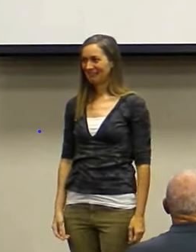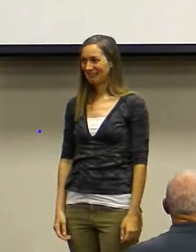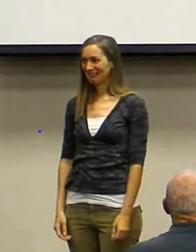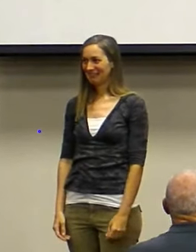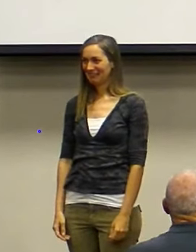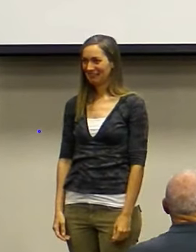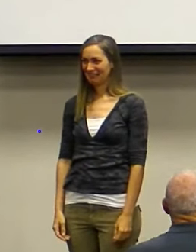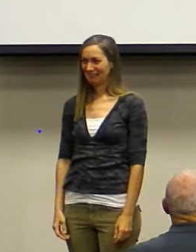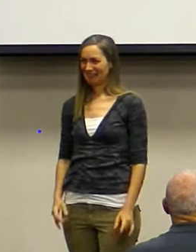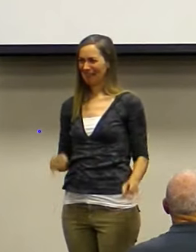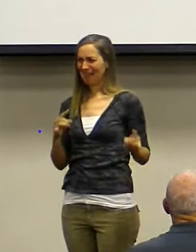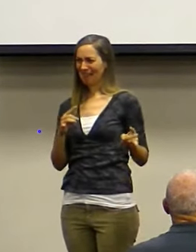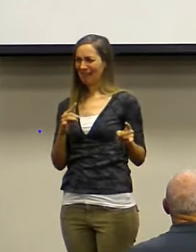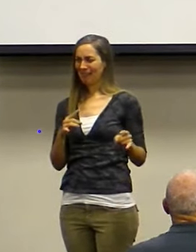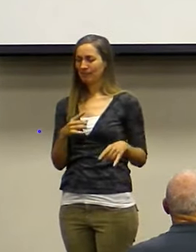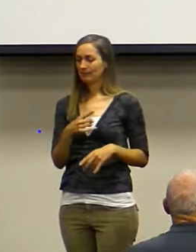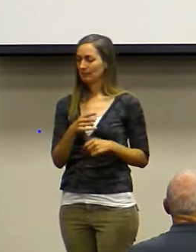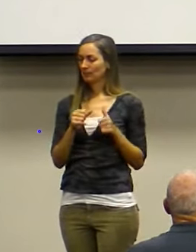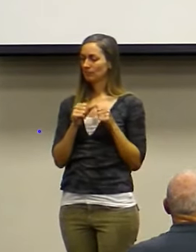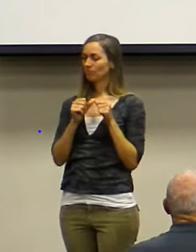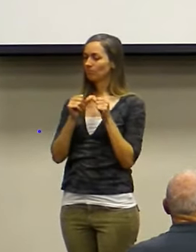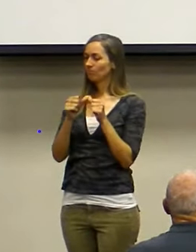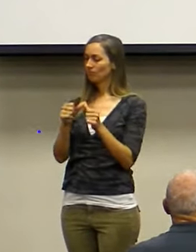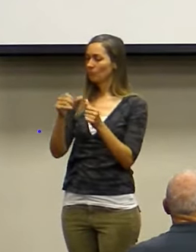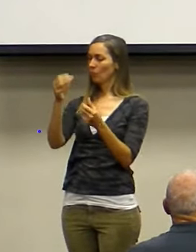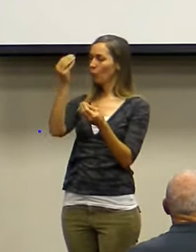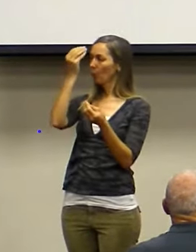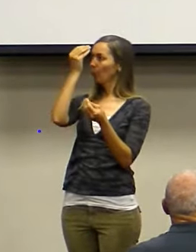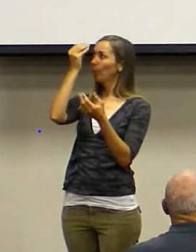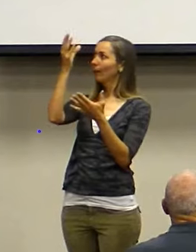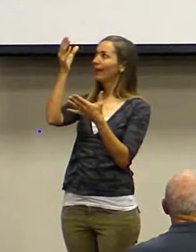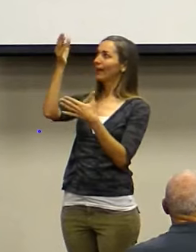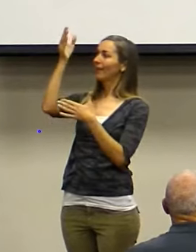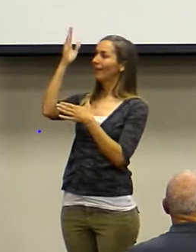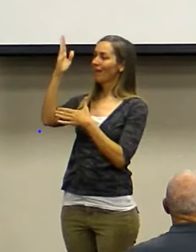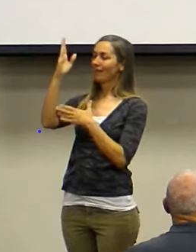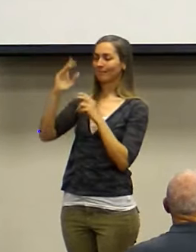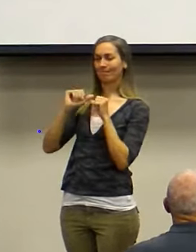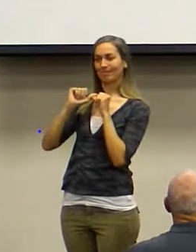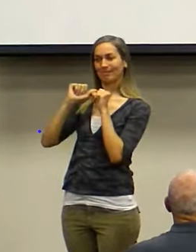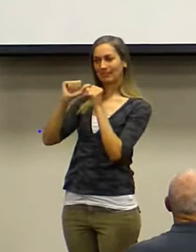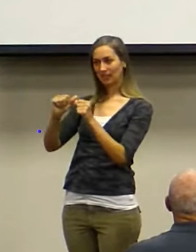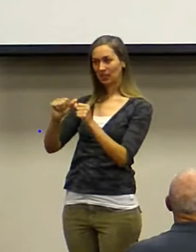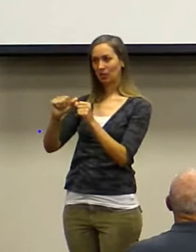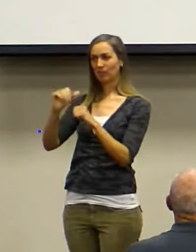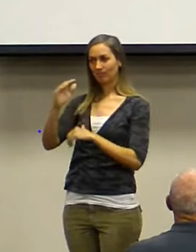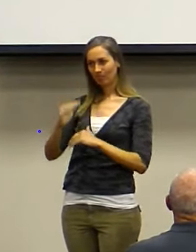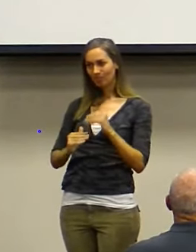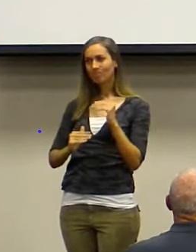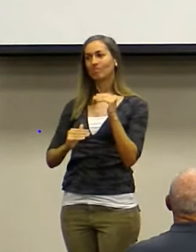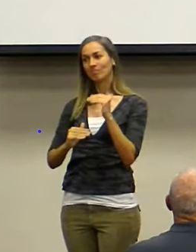But he continued in it. His obedience to God made him continue in what he was doing.